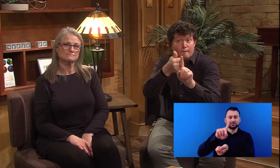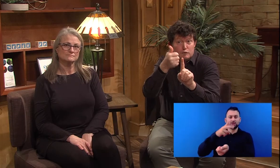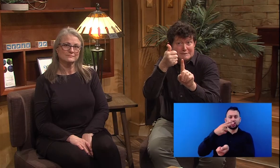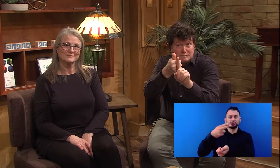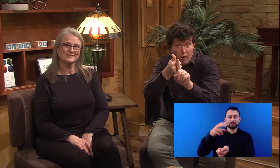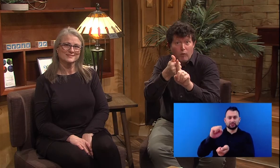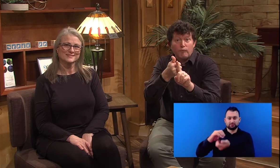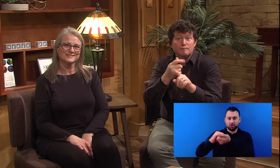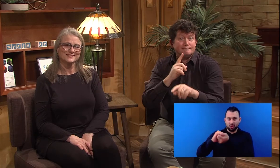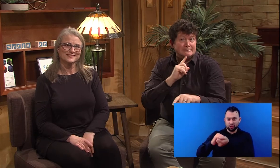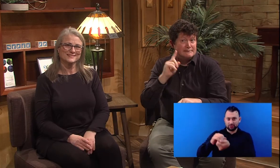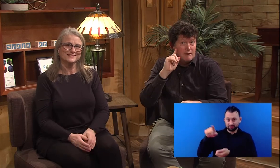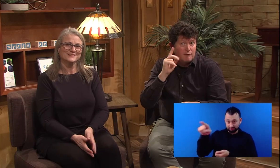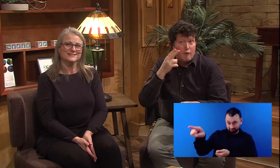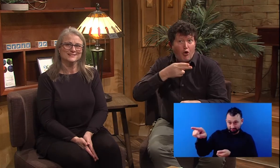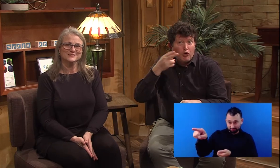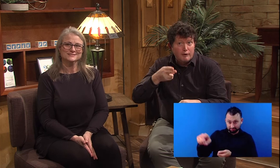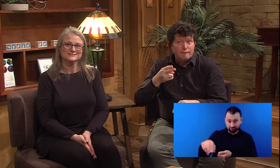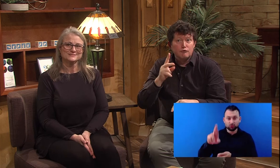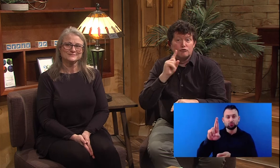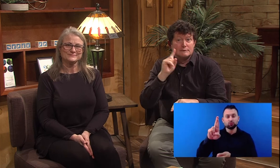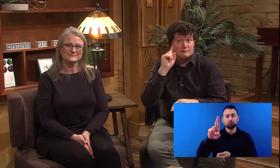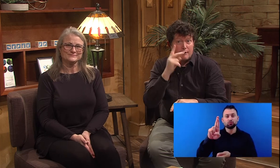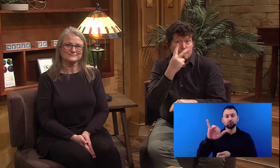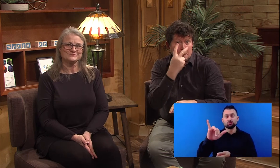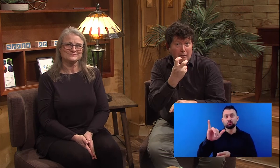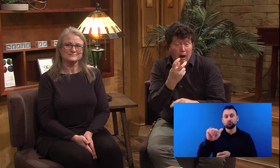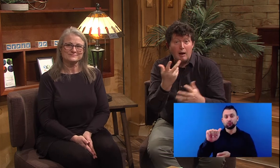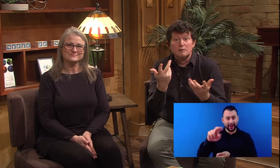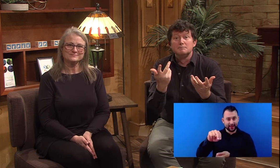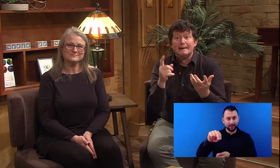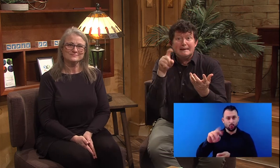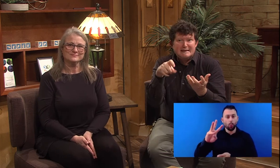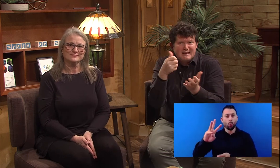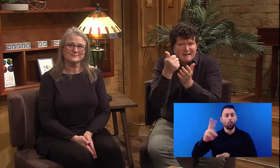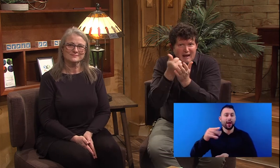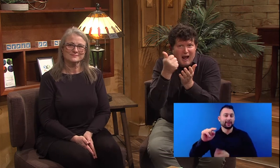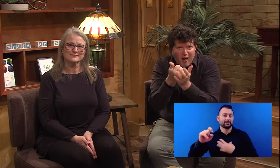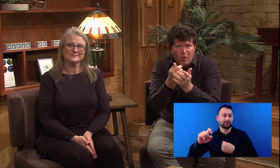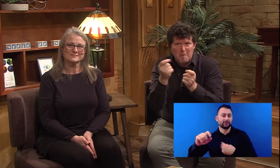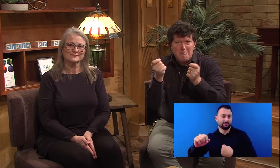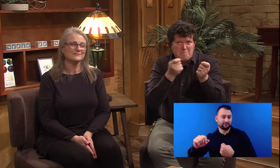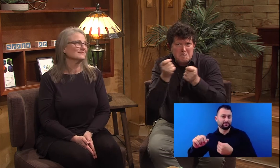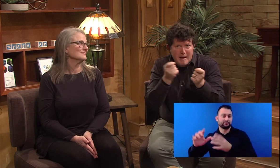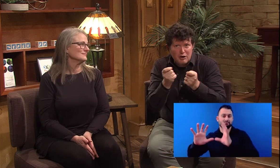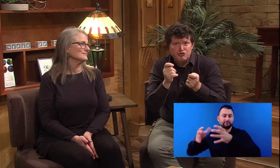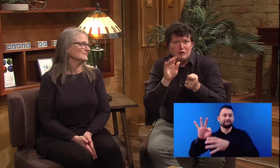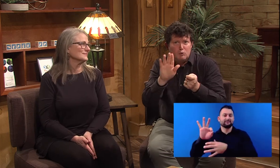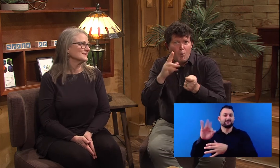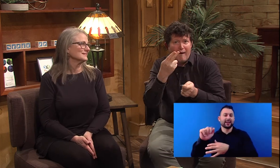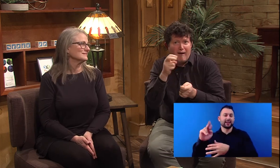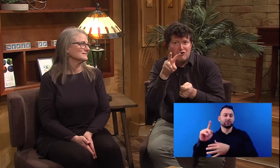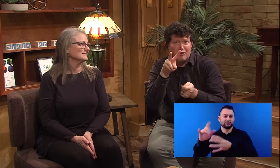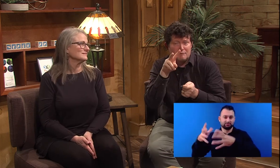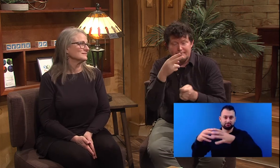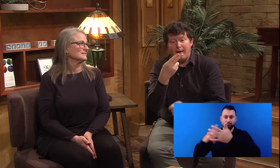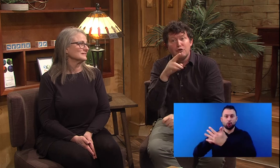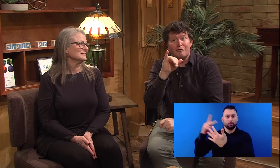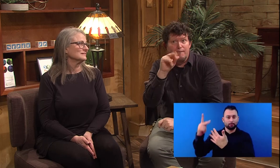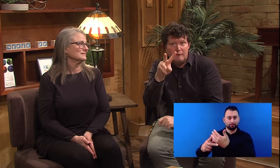Ryan White Foundation. And that program that we had mentioned before, if you are deaf, hard of hearing, or deaf blind, and